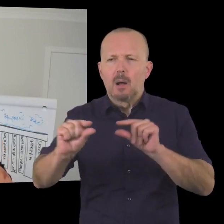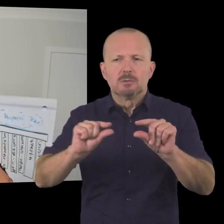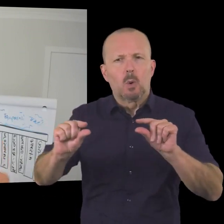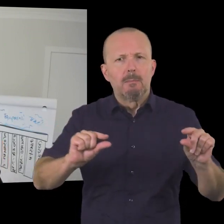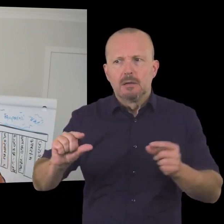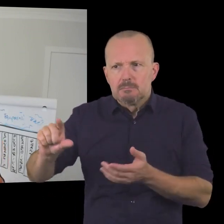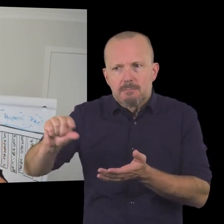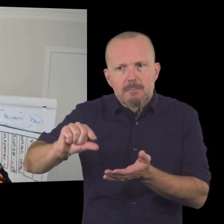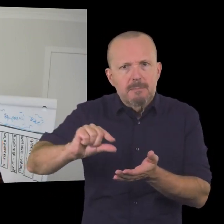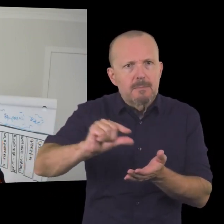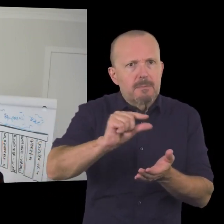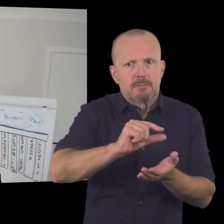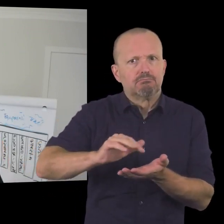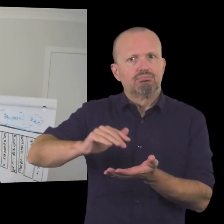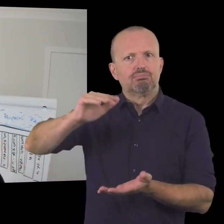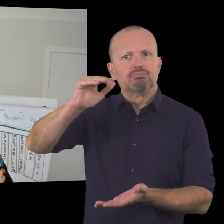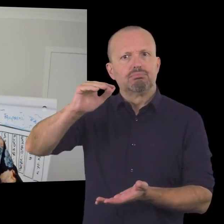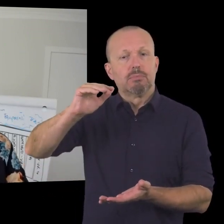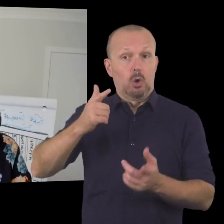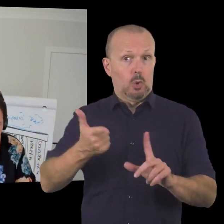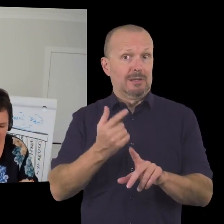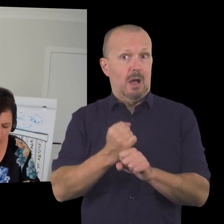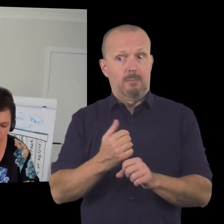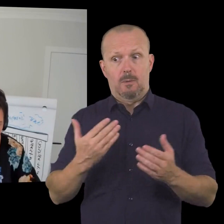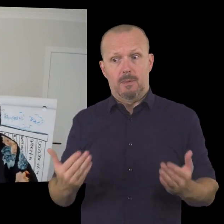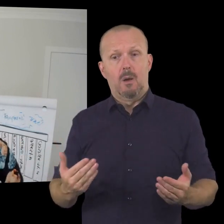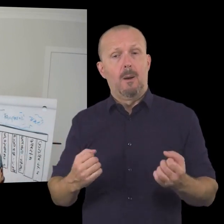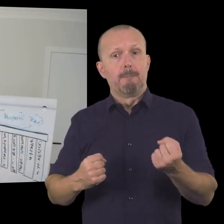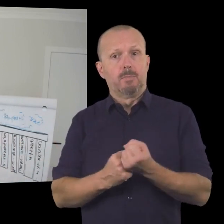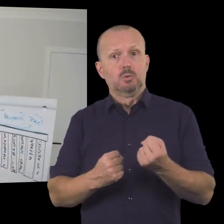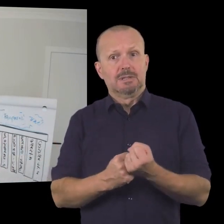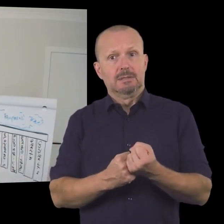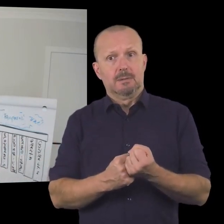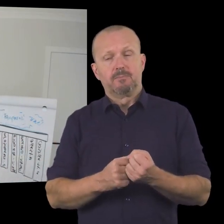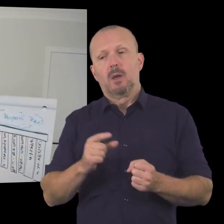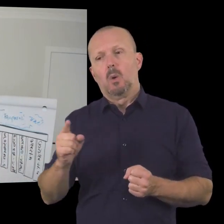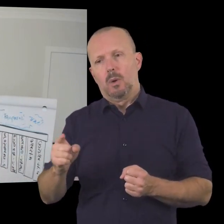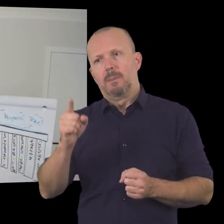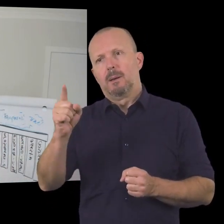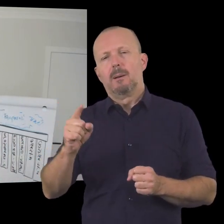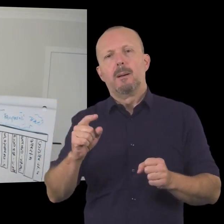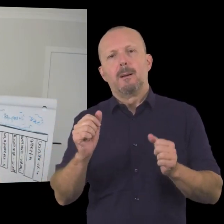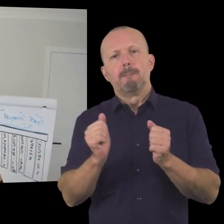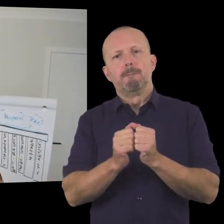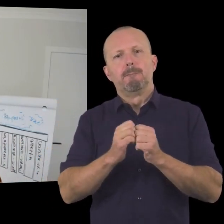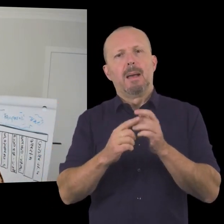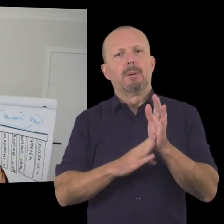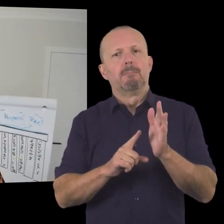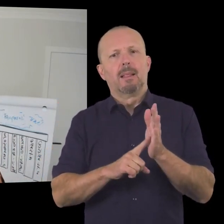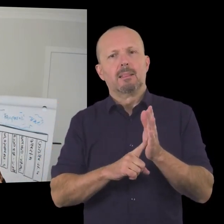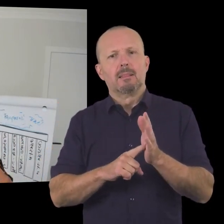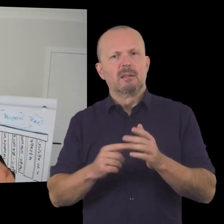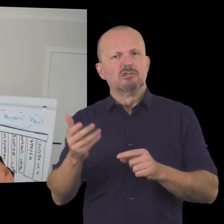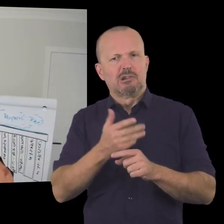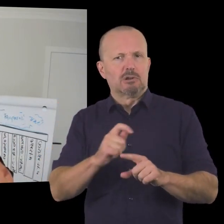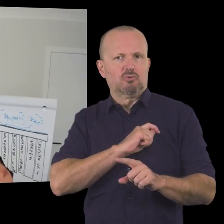lots of small amounts towards a larger amount and a great example of that right now on boosted platform is uh with the boo boost paper mill and